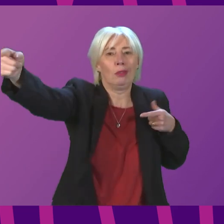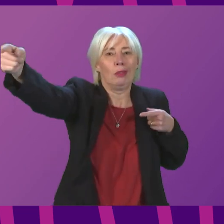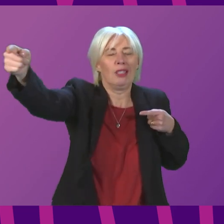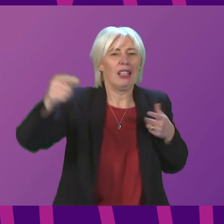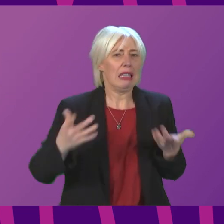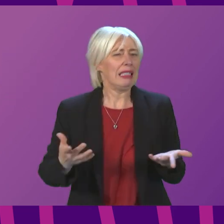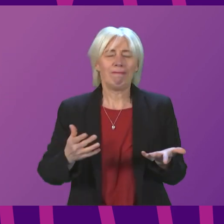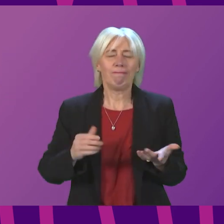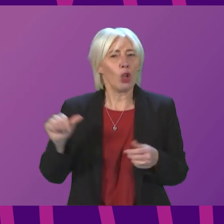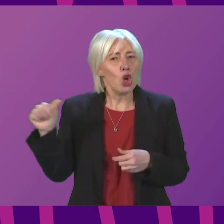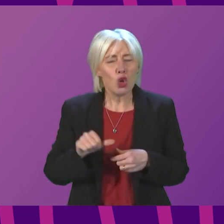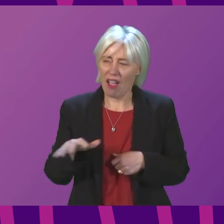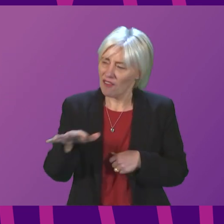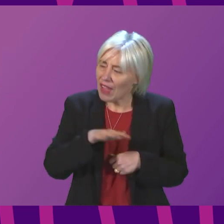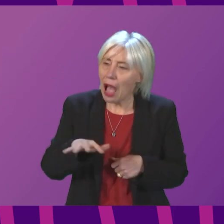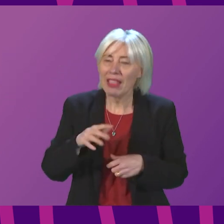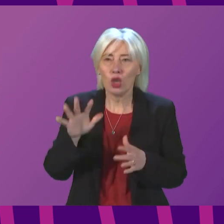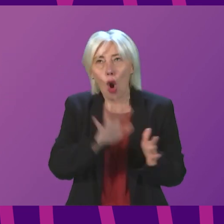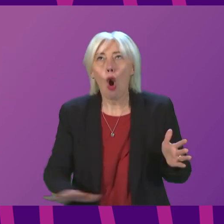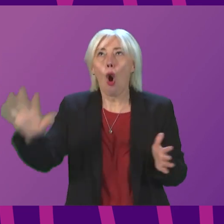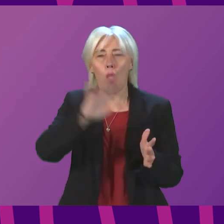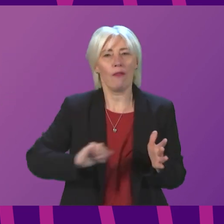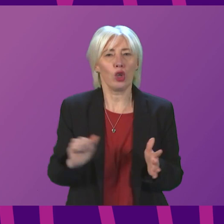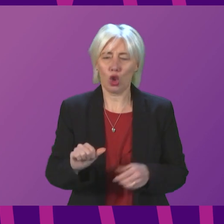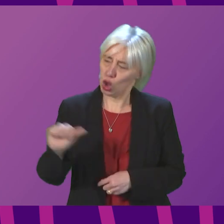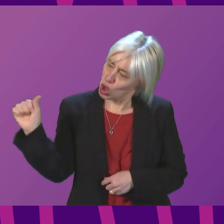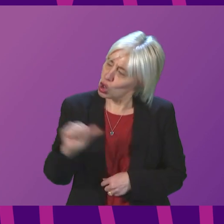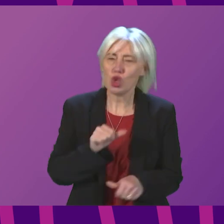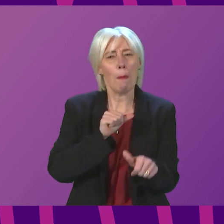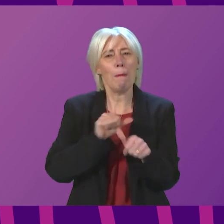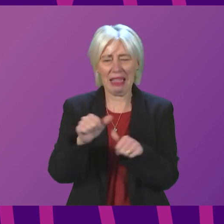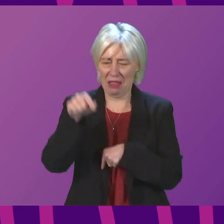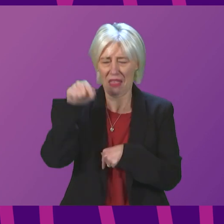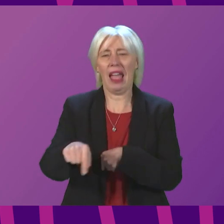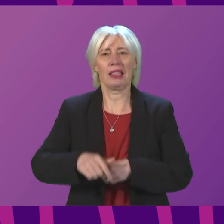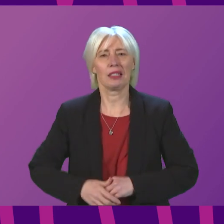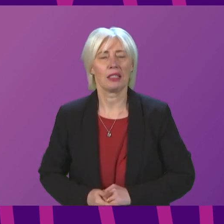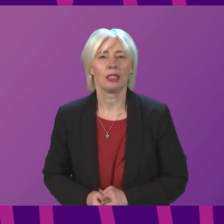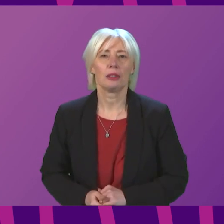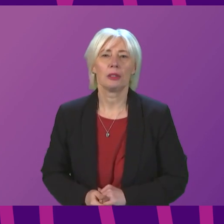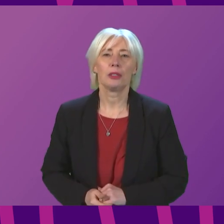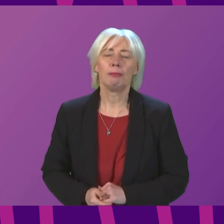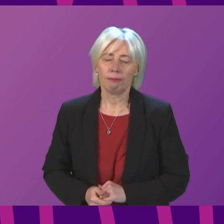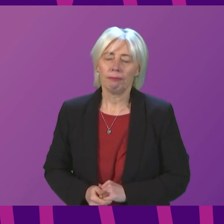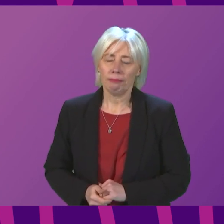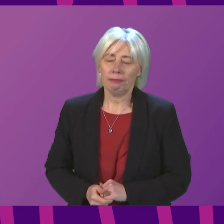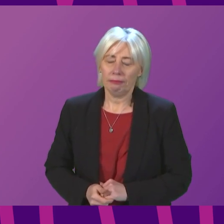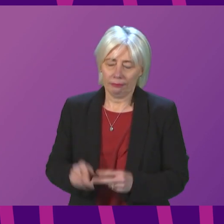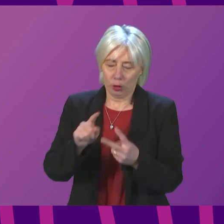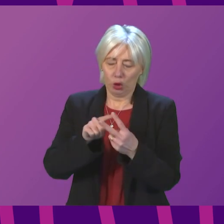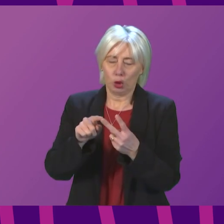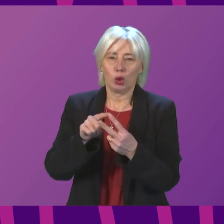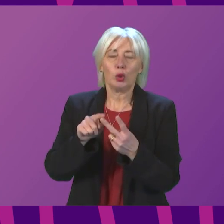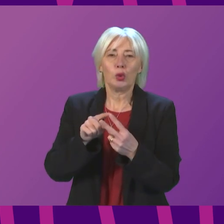Minister, should not families in every part of Scotland deserve better than this? First Minister. Let me say two things